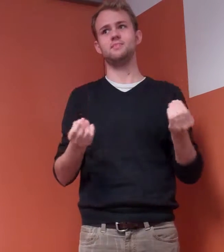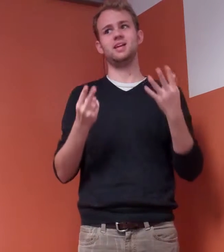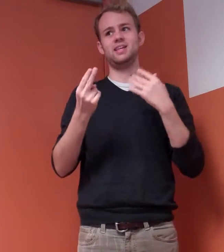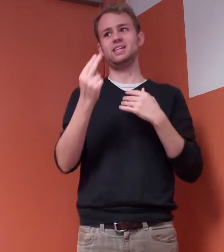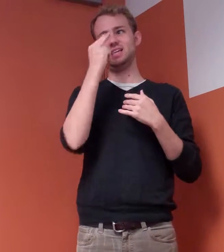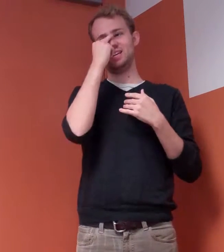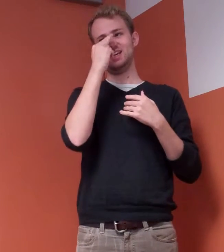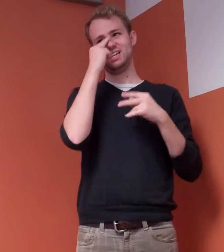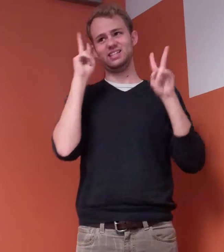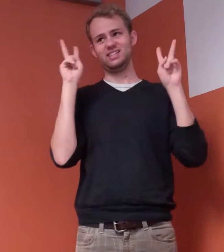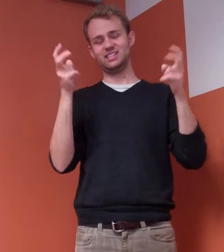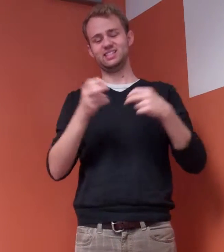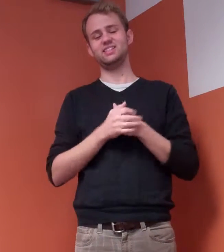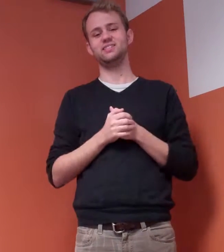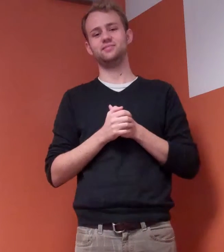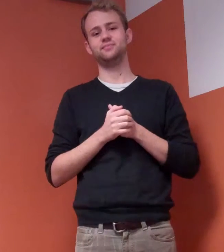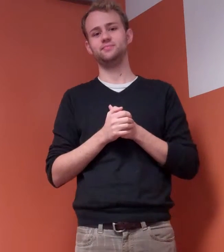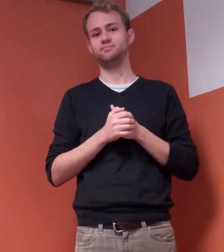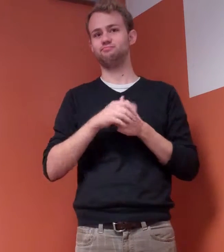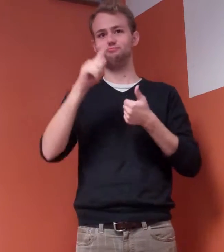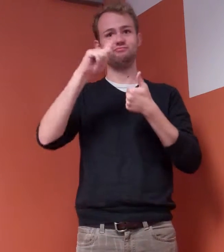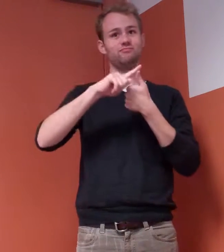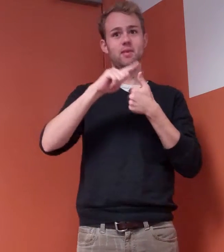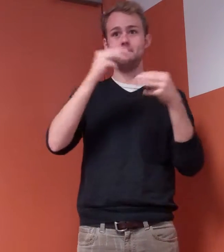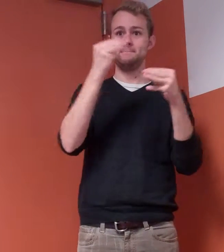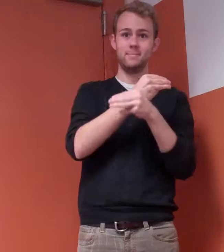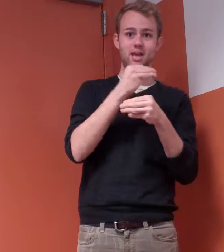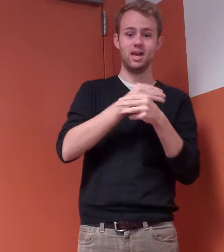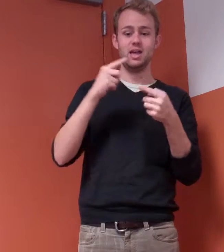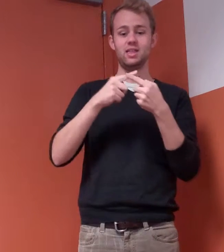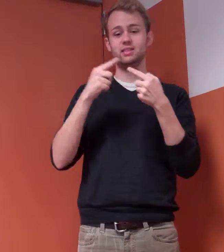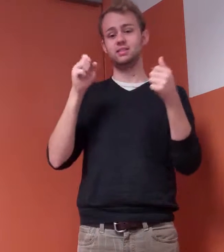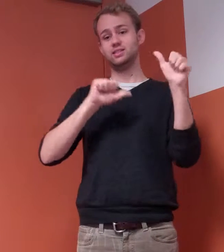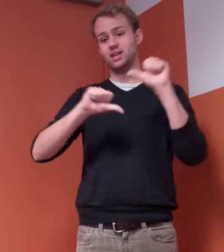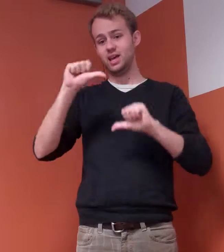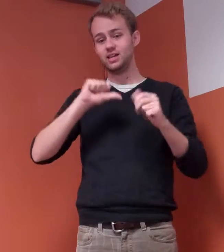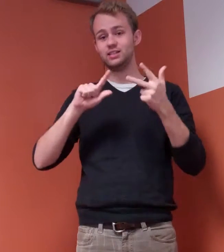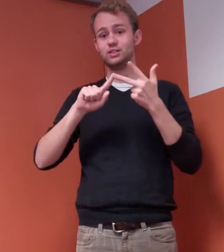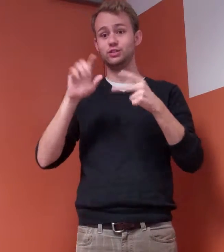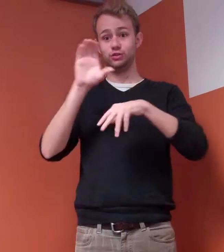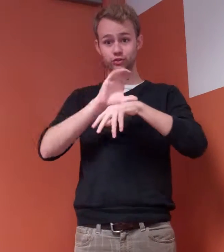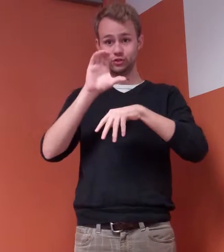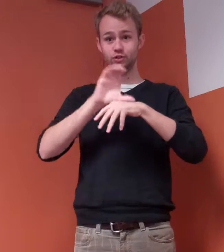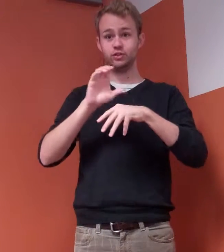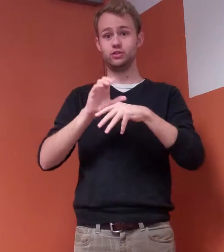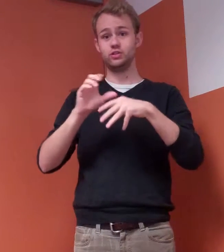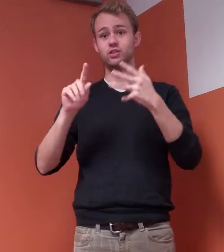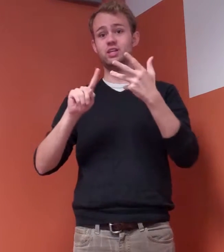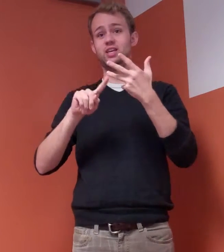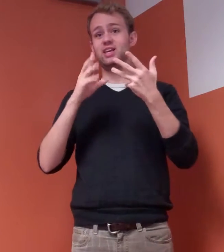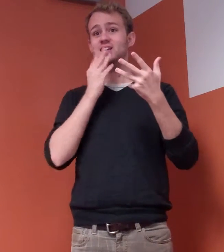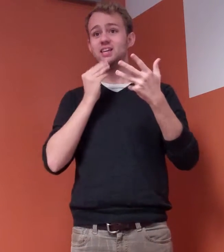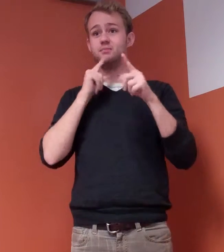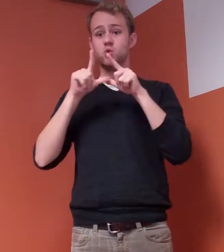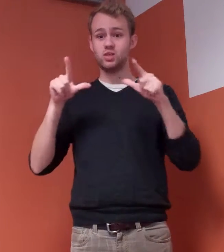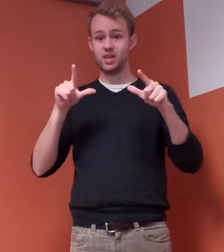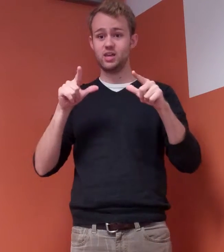imagine. Geeks of all stripes. Math geeks, science geeks, church geeks, Hebrew language geeks, Lutheran geeks,